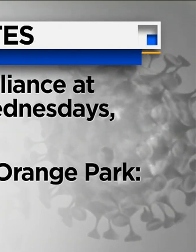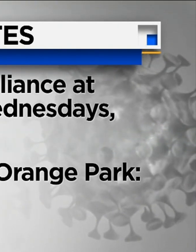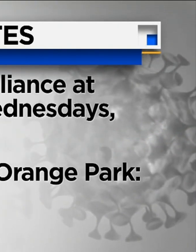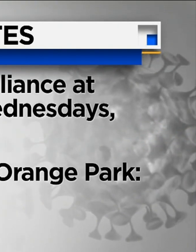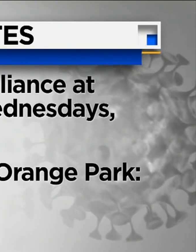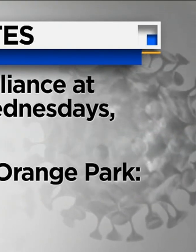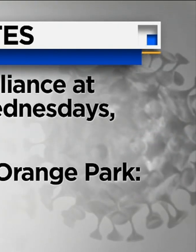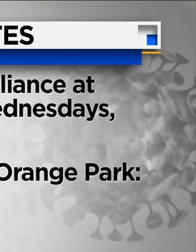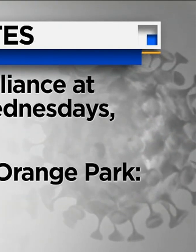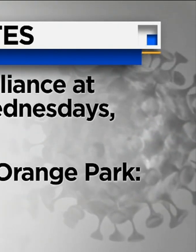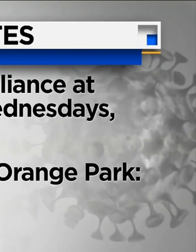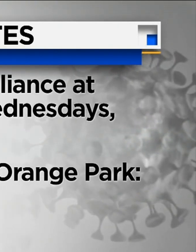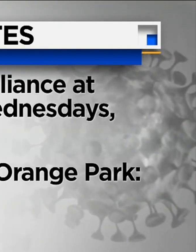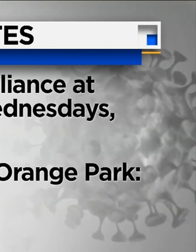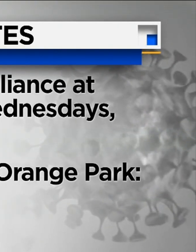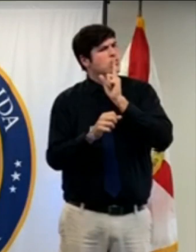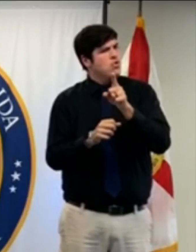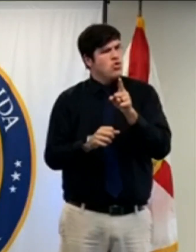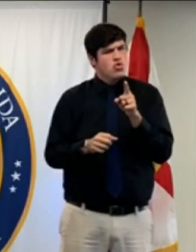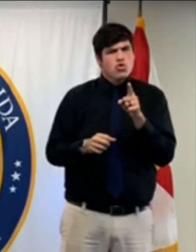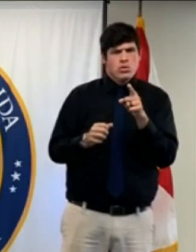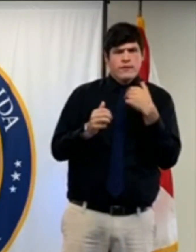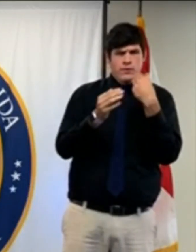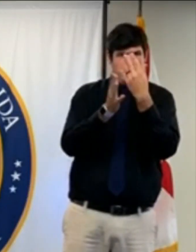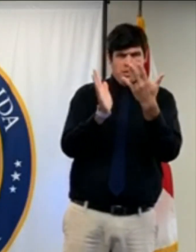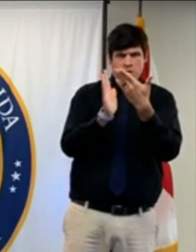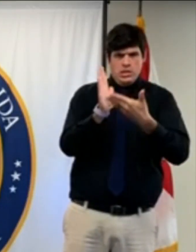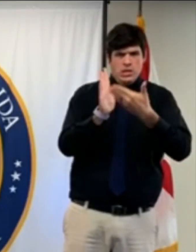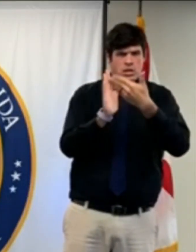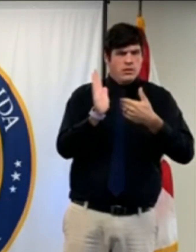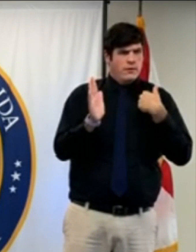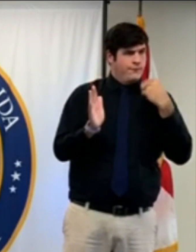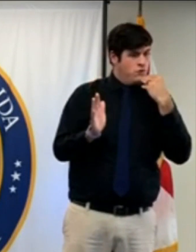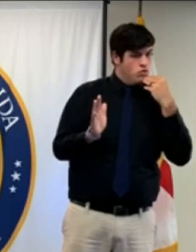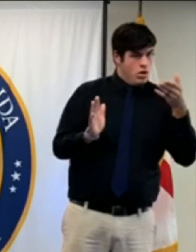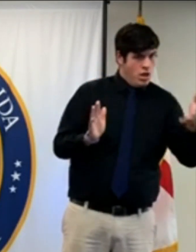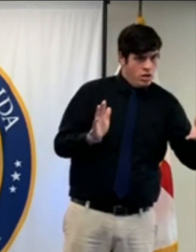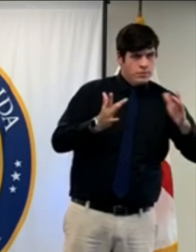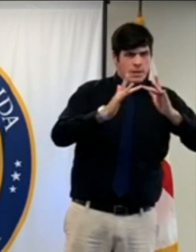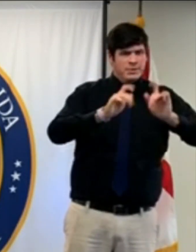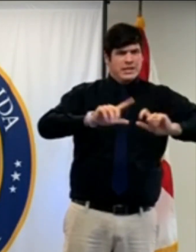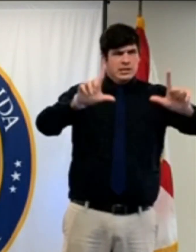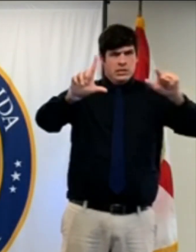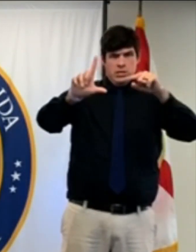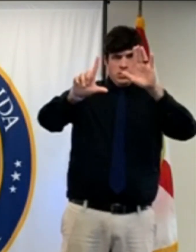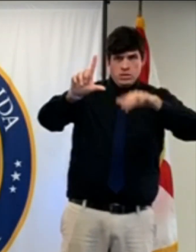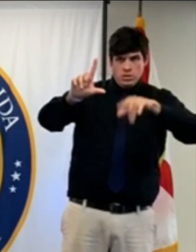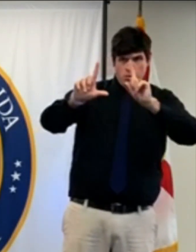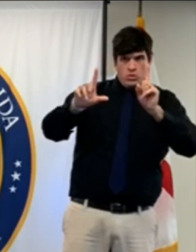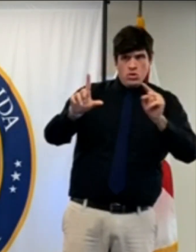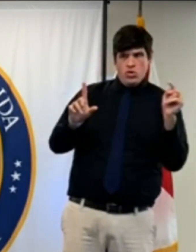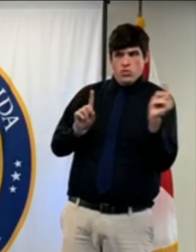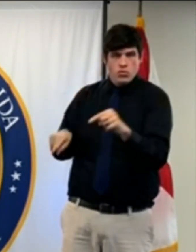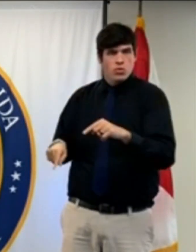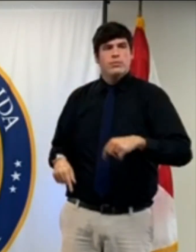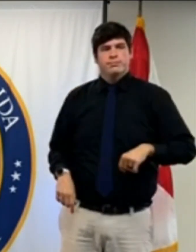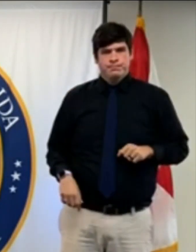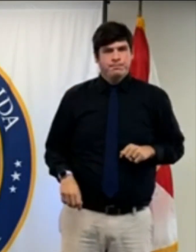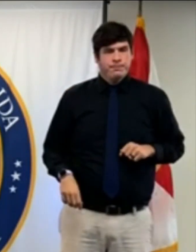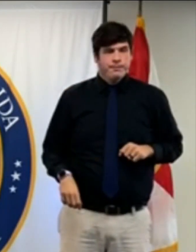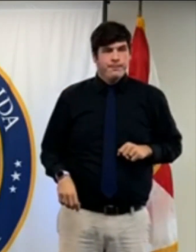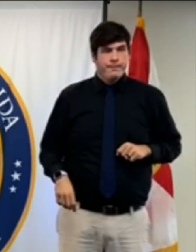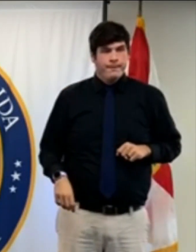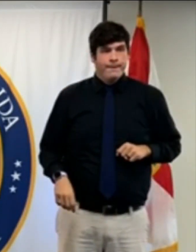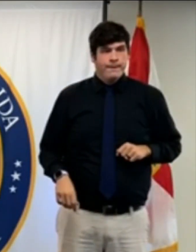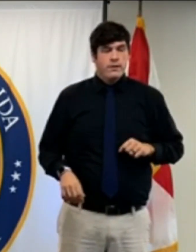on Fridays from 11 a.m. to noon. The food banks have served over 425,000 meals. Schools,